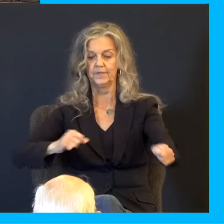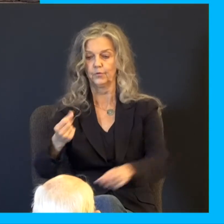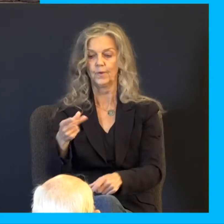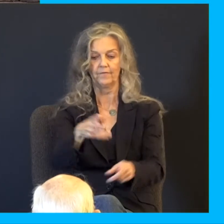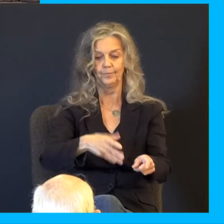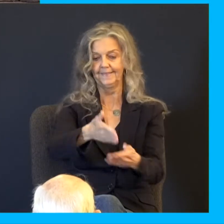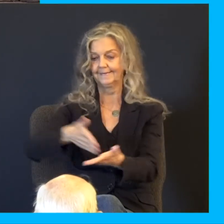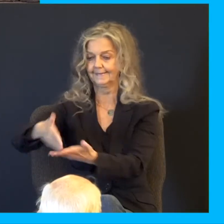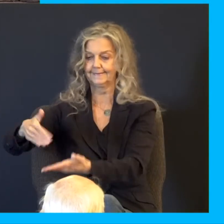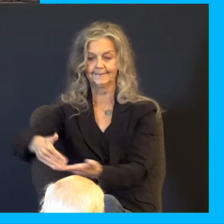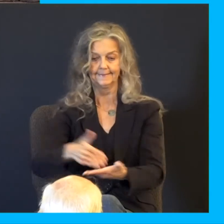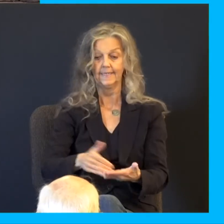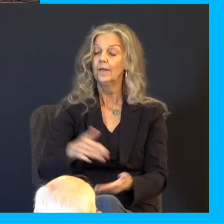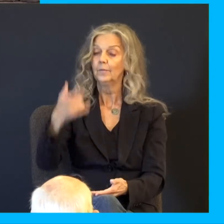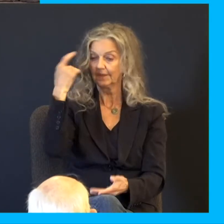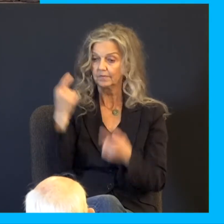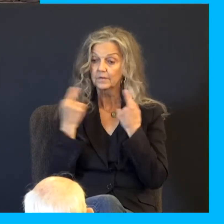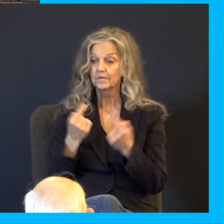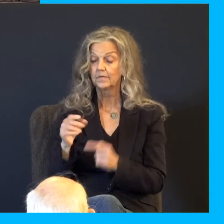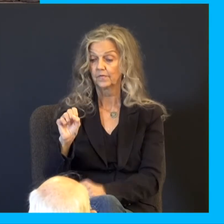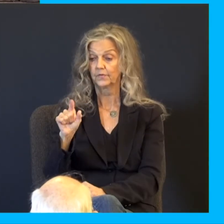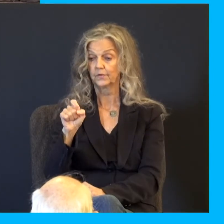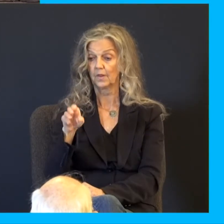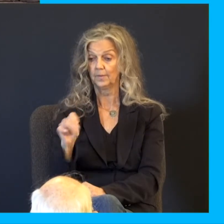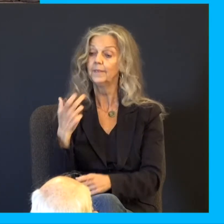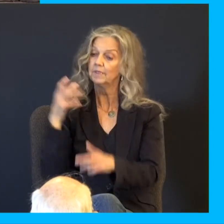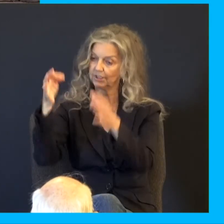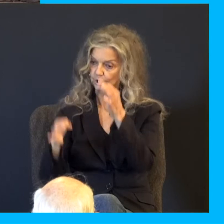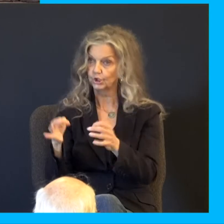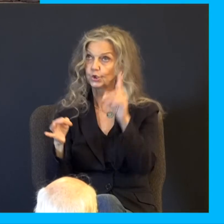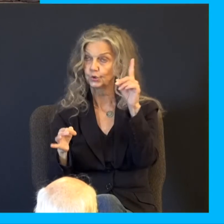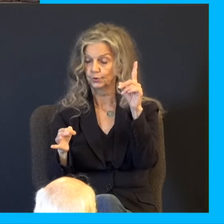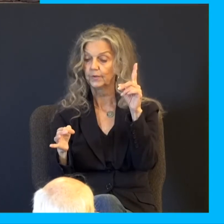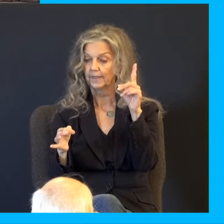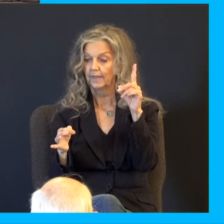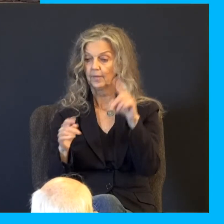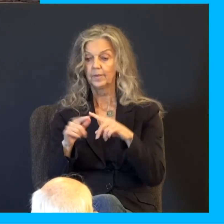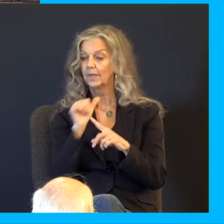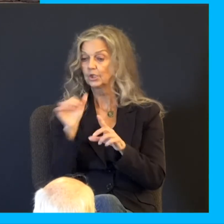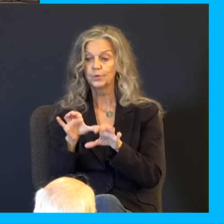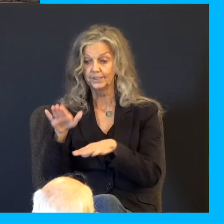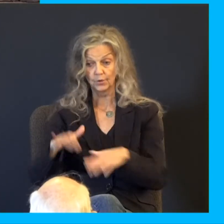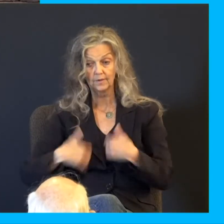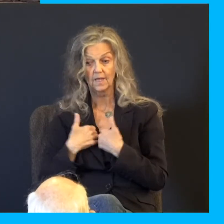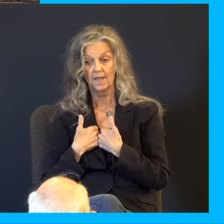because of the sins of Solomon and his household, I'm going to bring judgment against him. However, I will not do it in his days out of respect for my servant David.